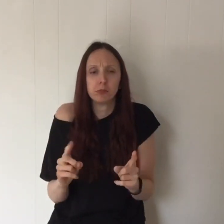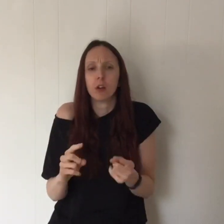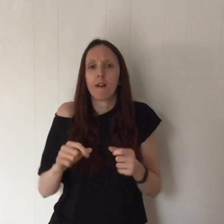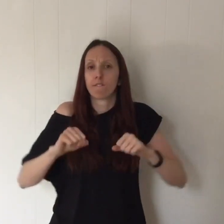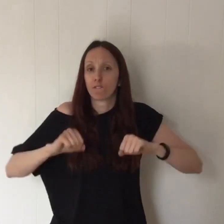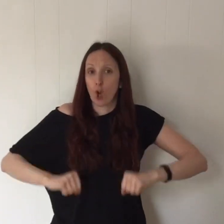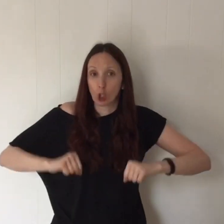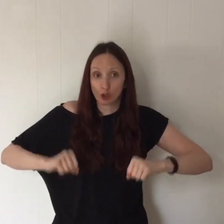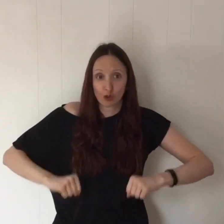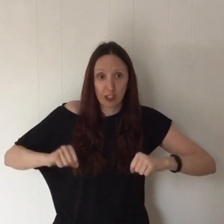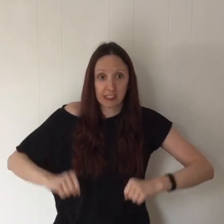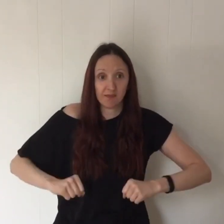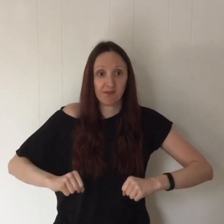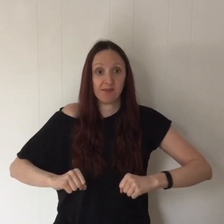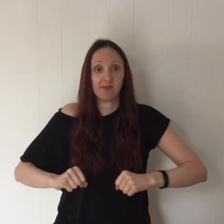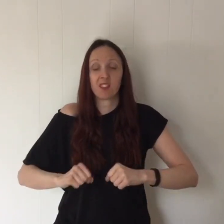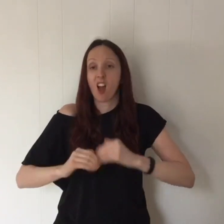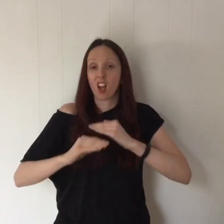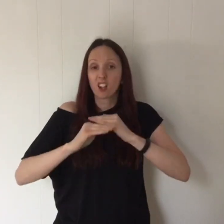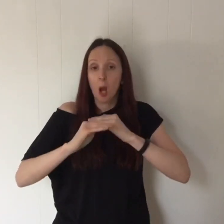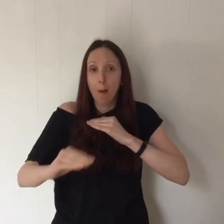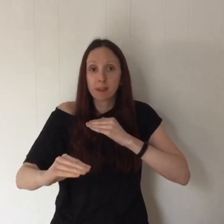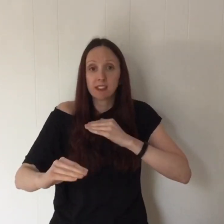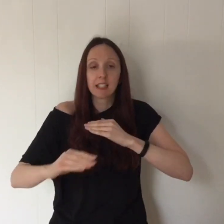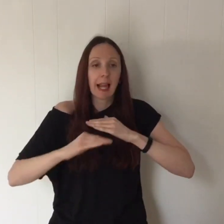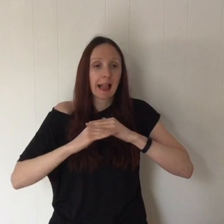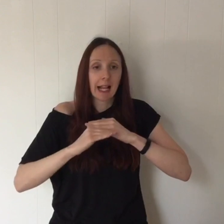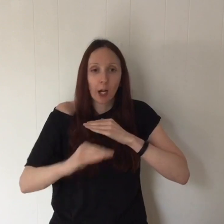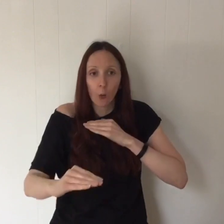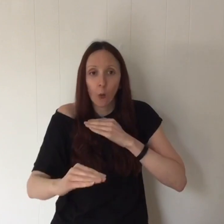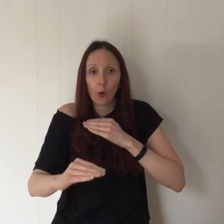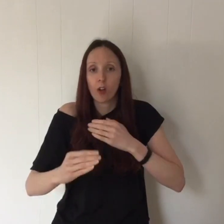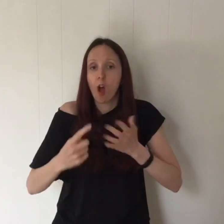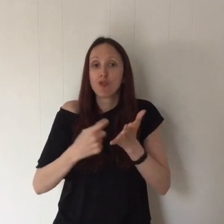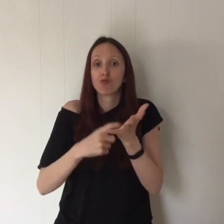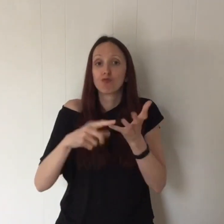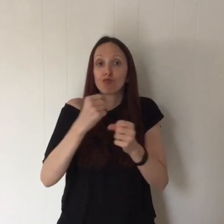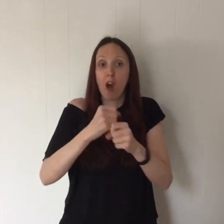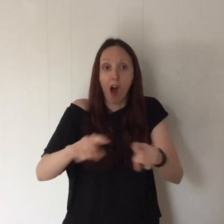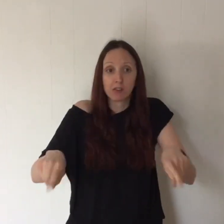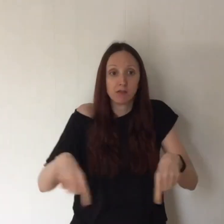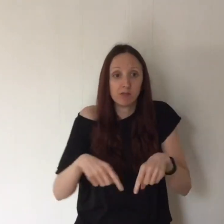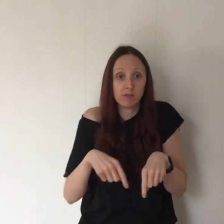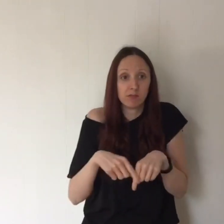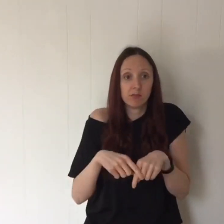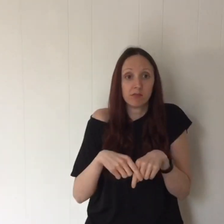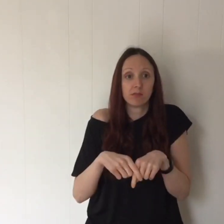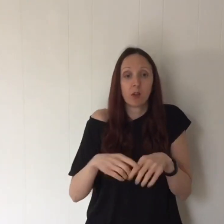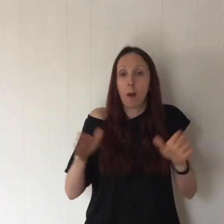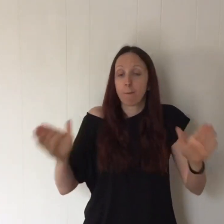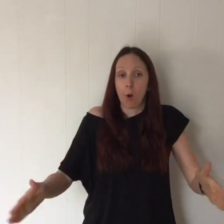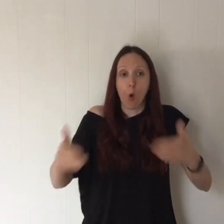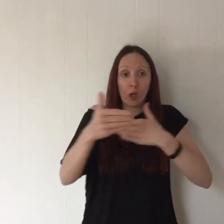We can collect the following items, furniture, carpets, rubs, lino,